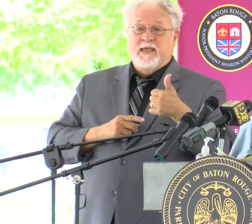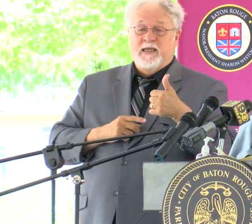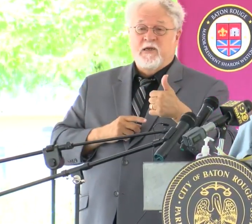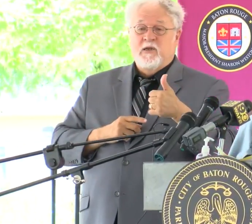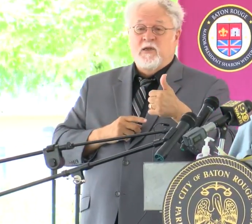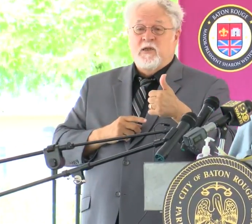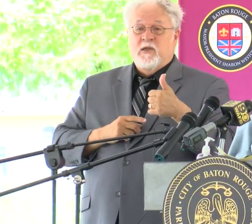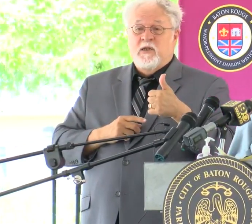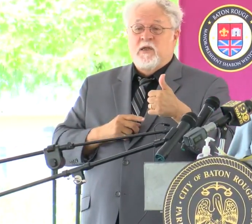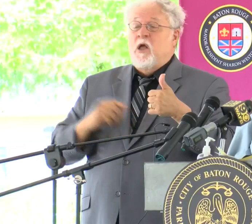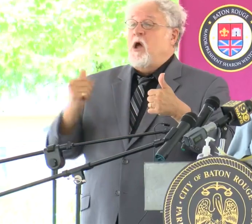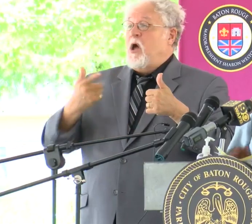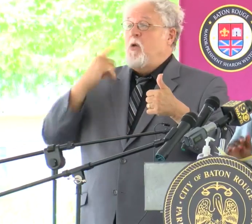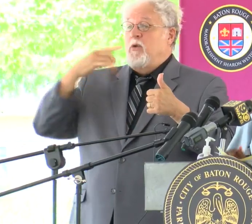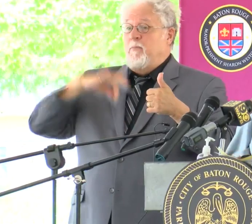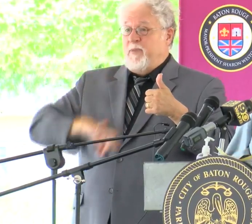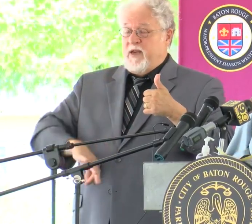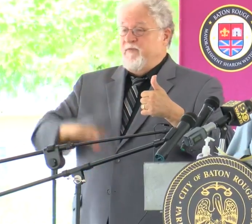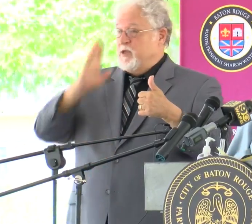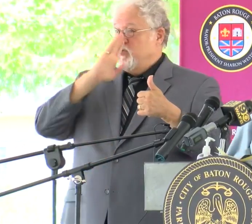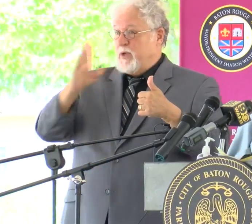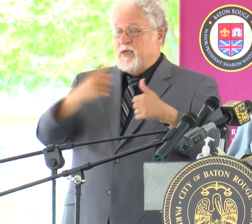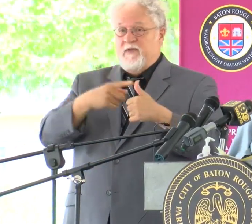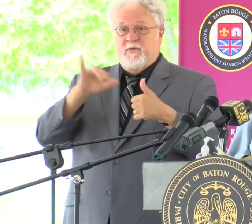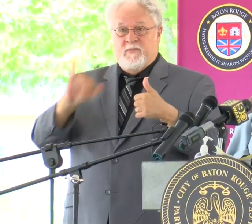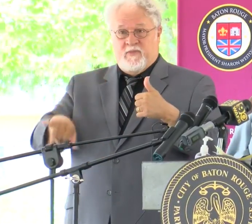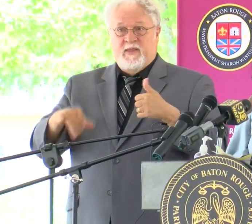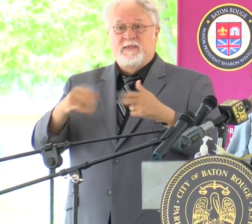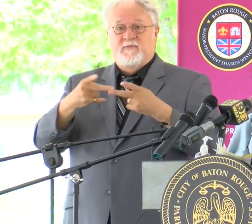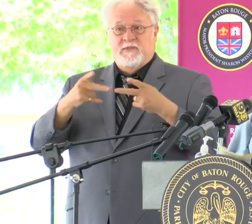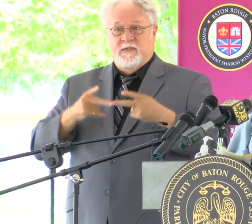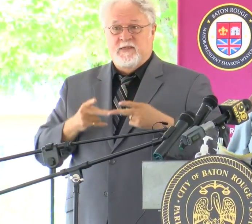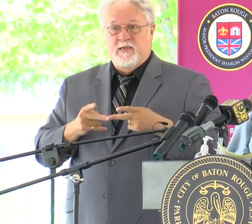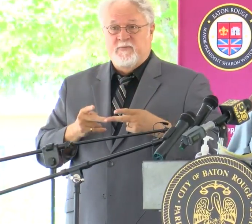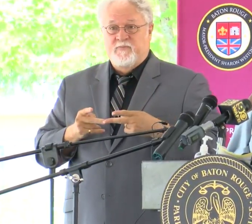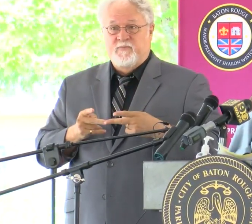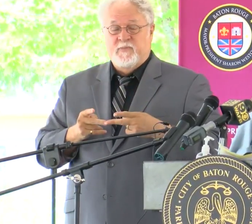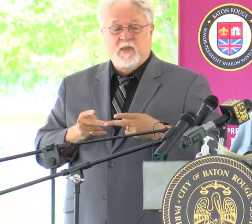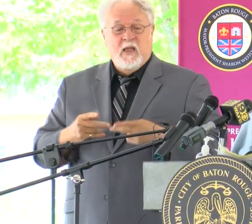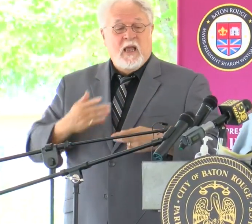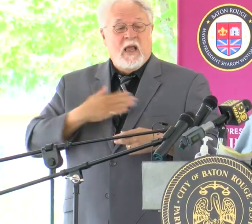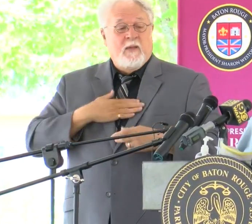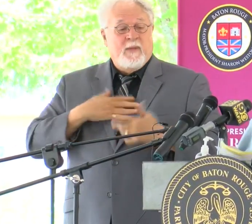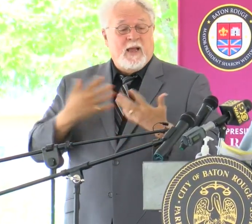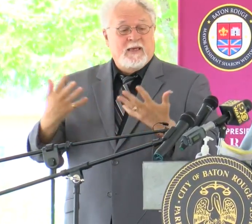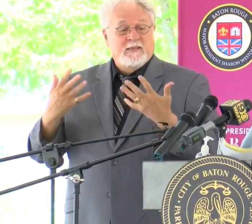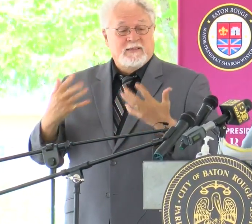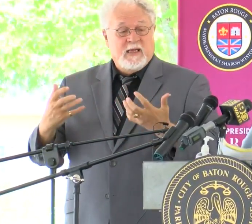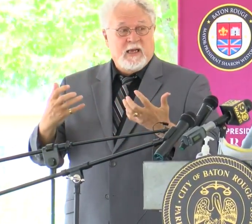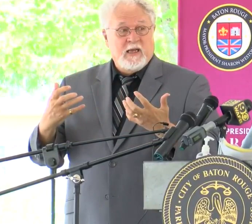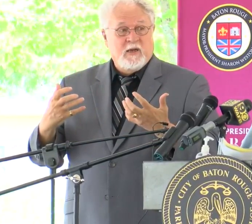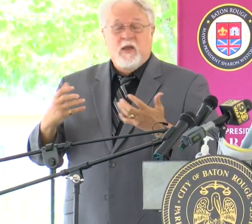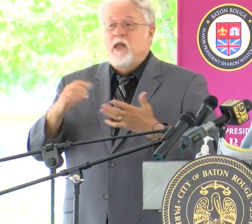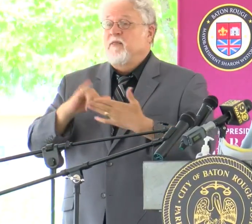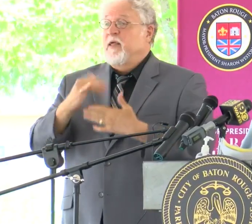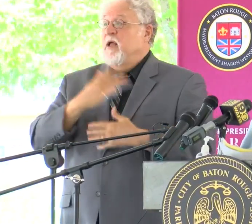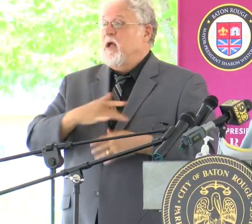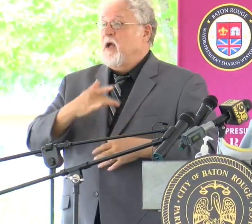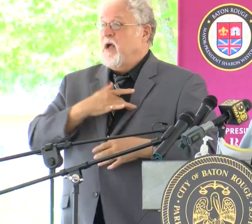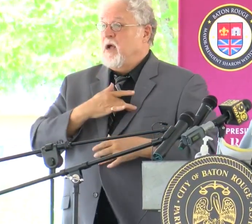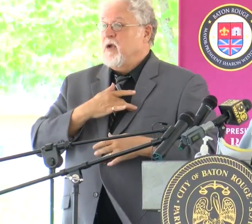all will benefit directly from this facility. My desire is that the heart,